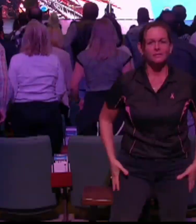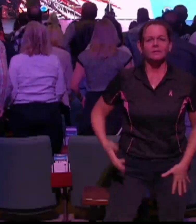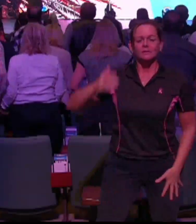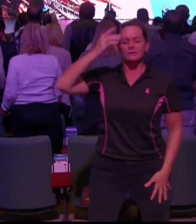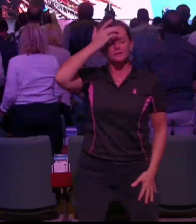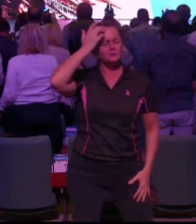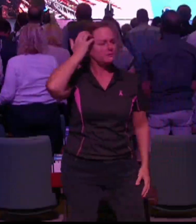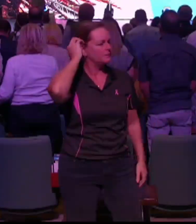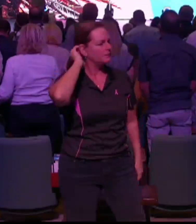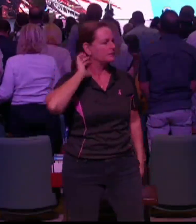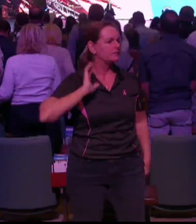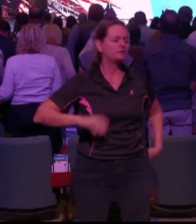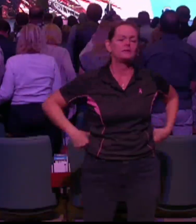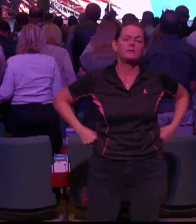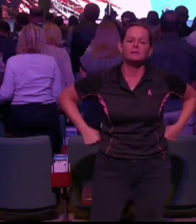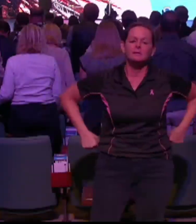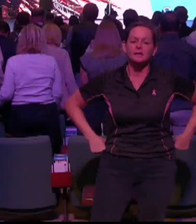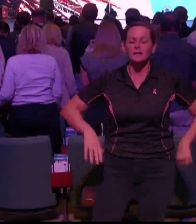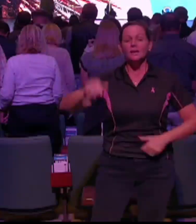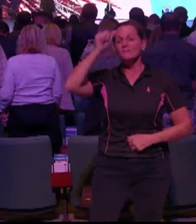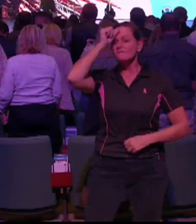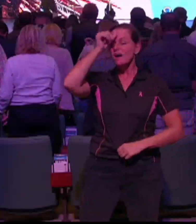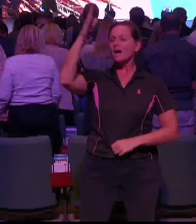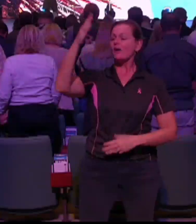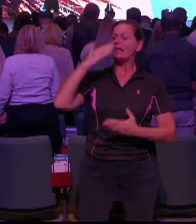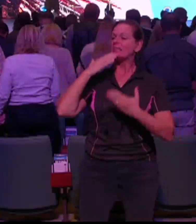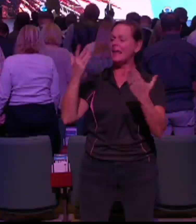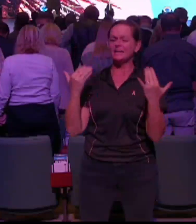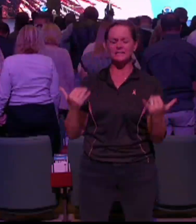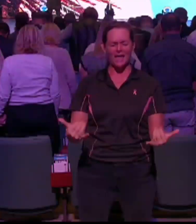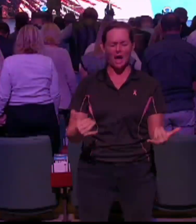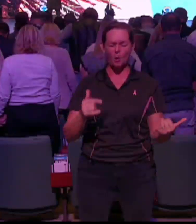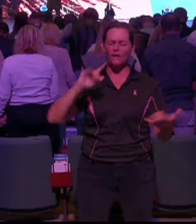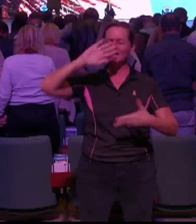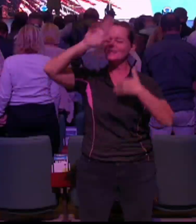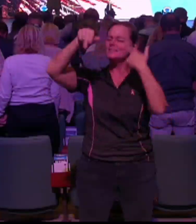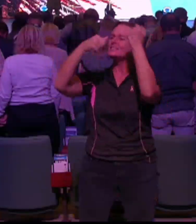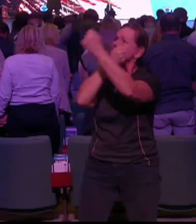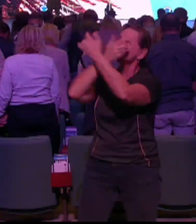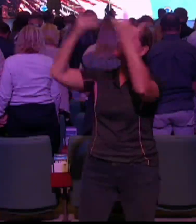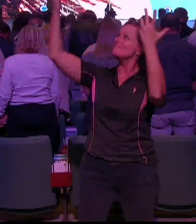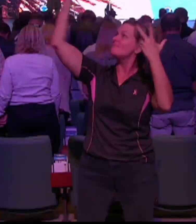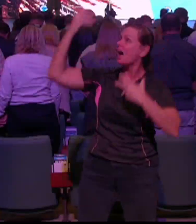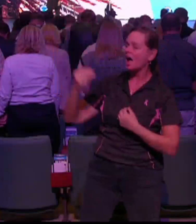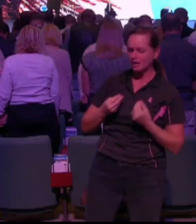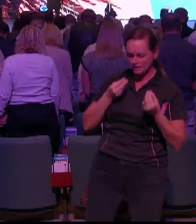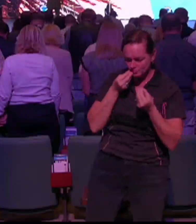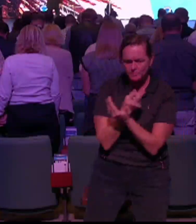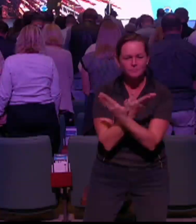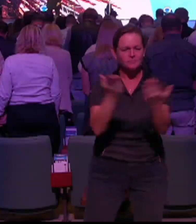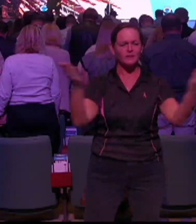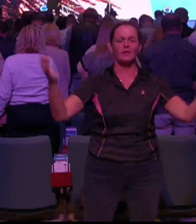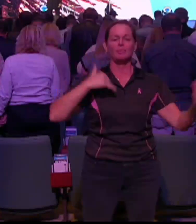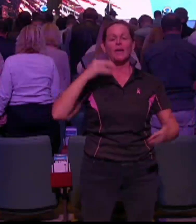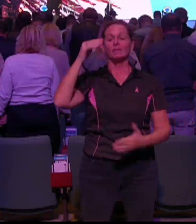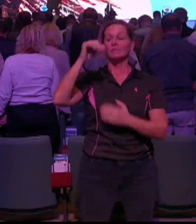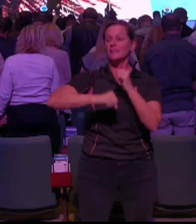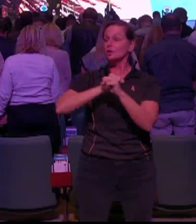that it is a divine declaration that 2018 is a year without rival.